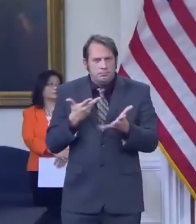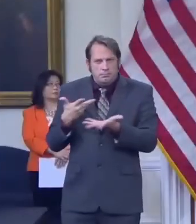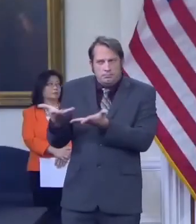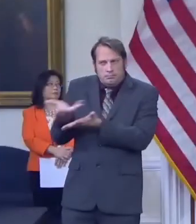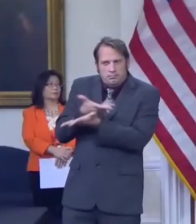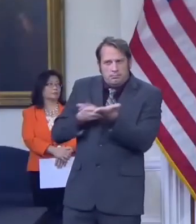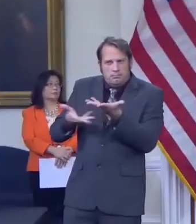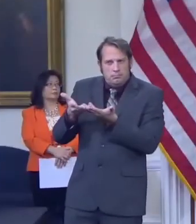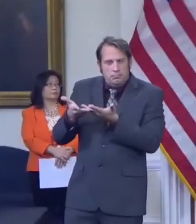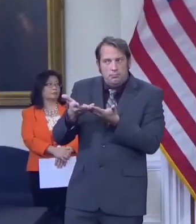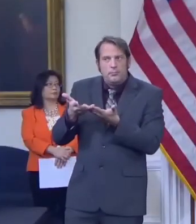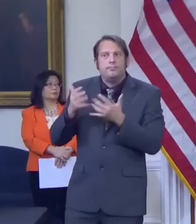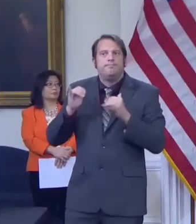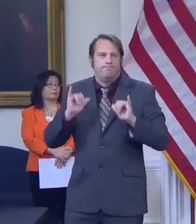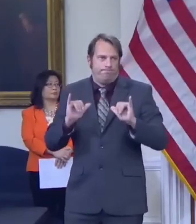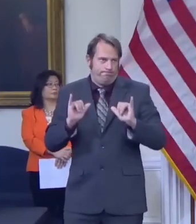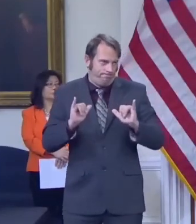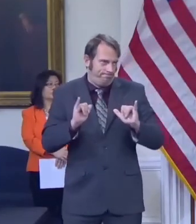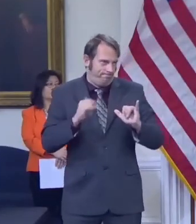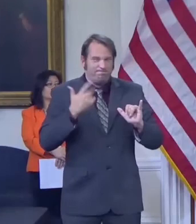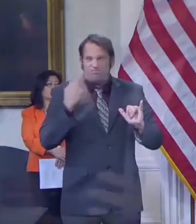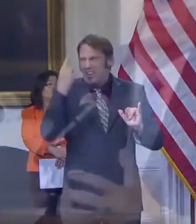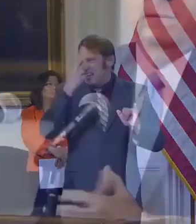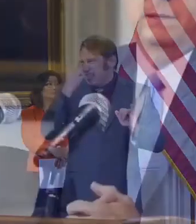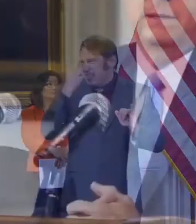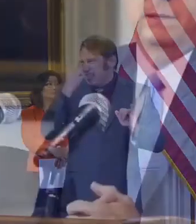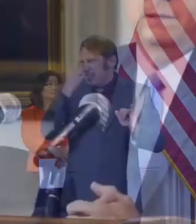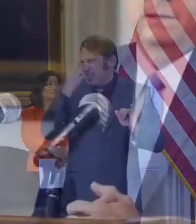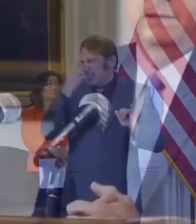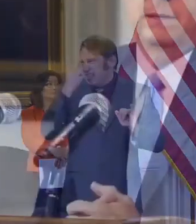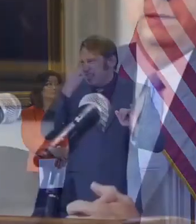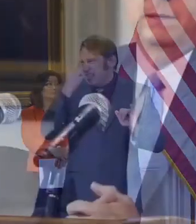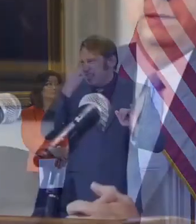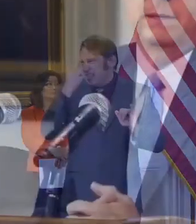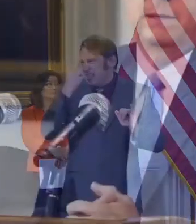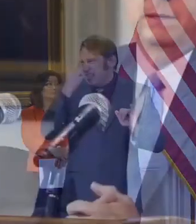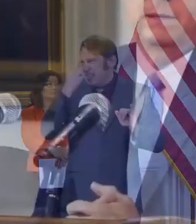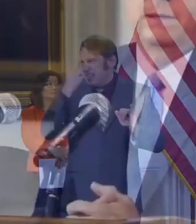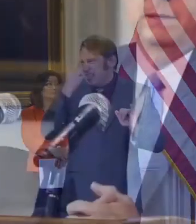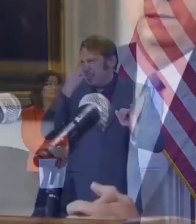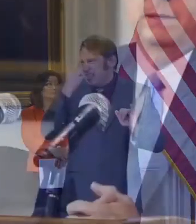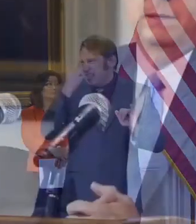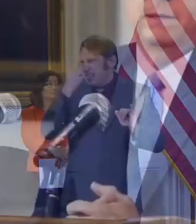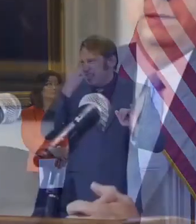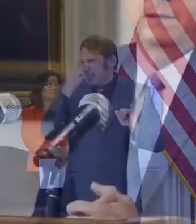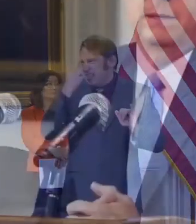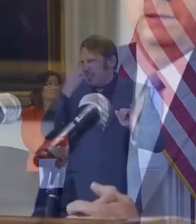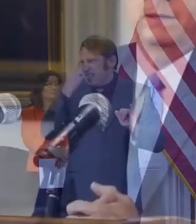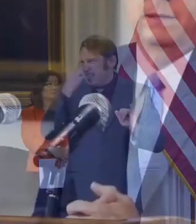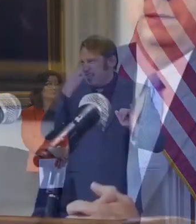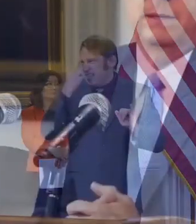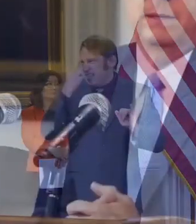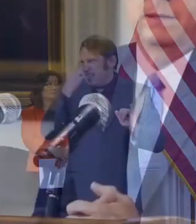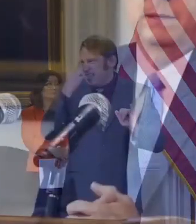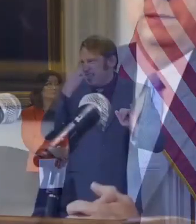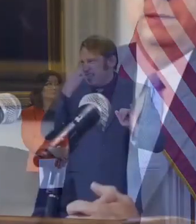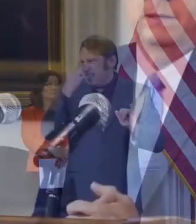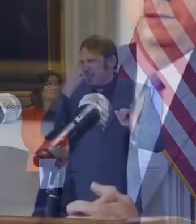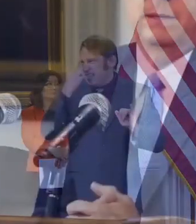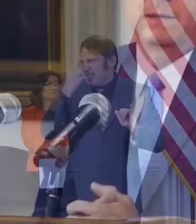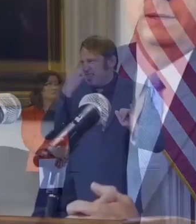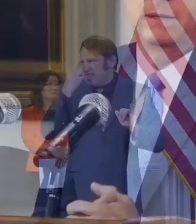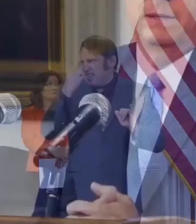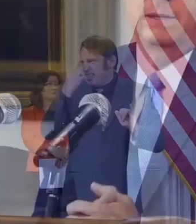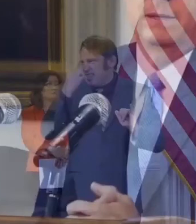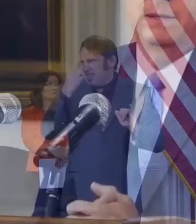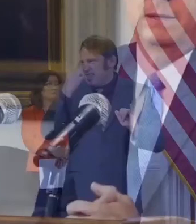vaccination requirements for state employees. So it's amazing here because the graphic on the screen talks about they